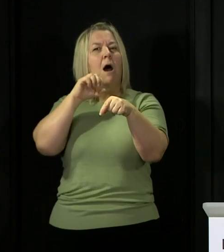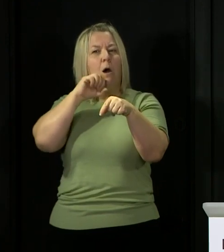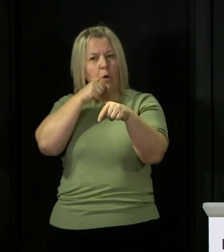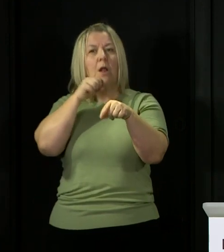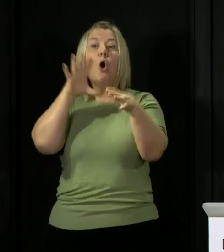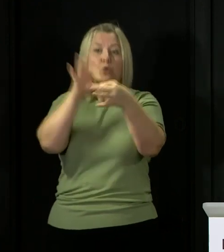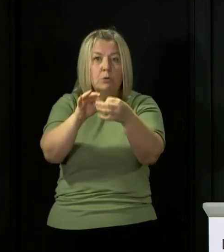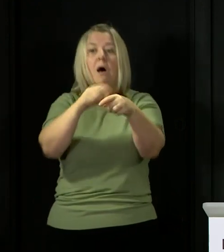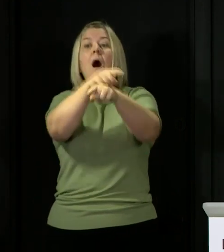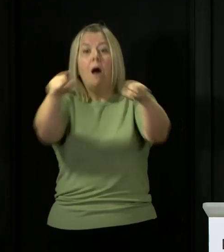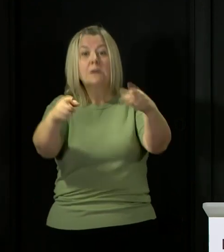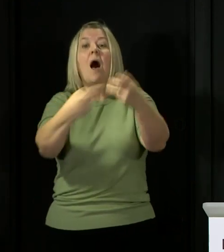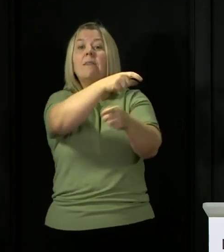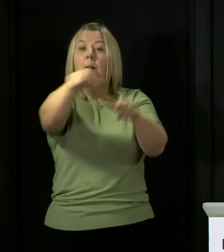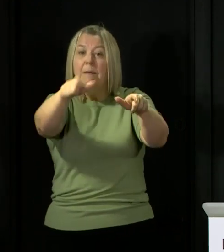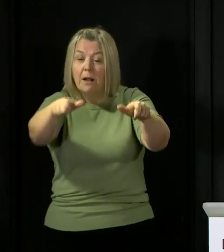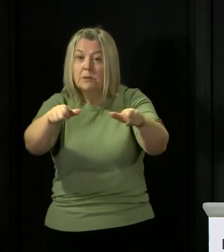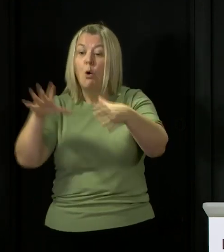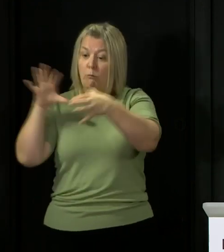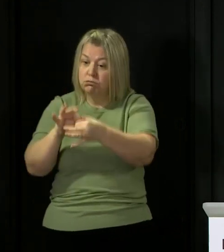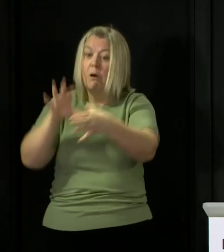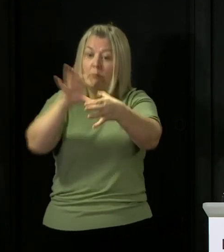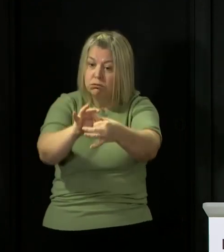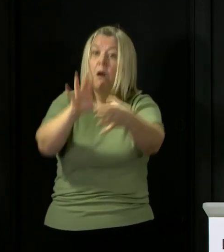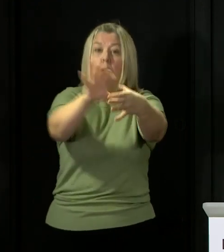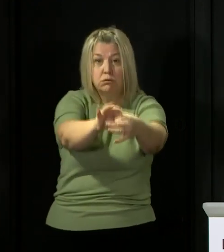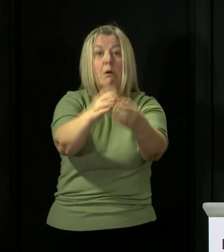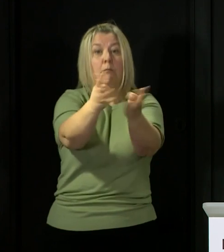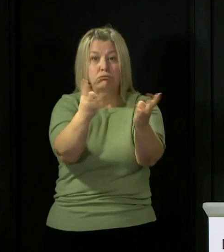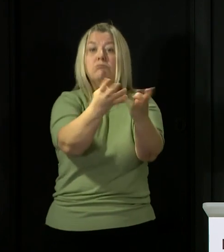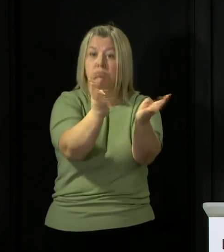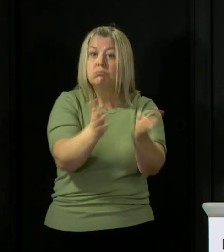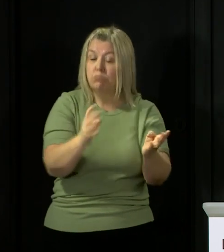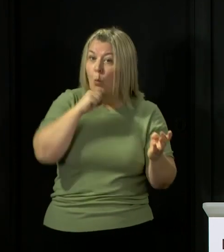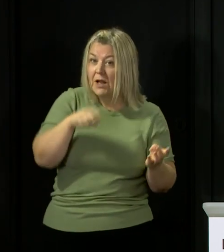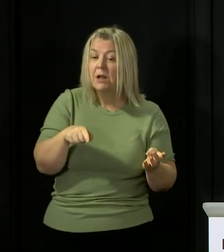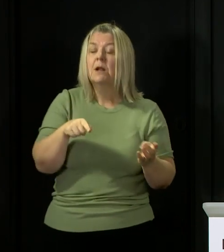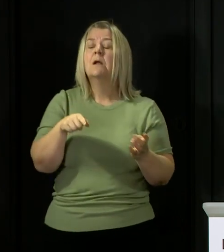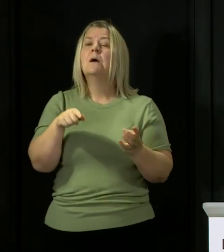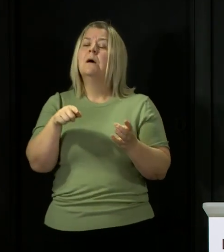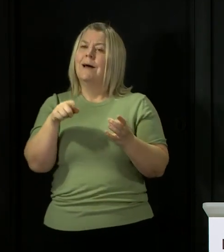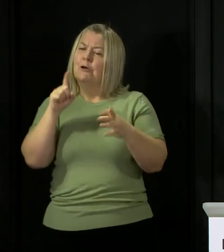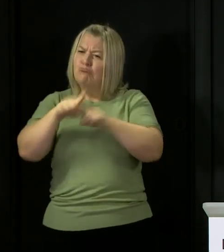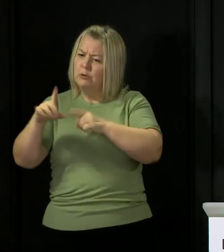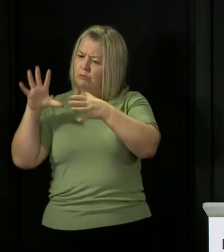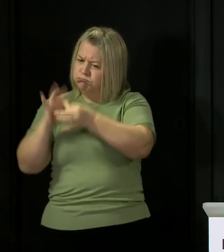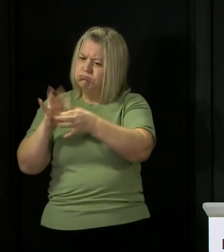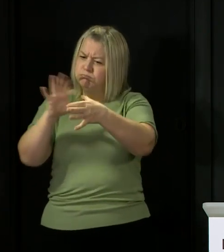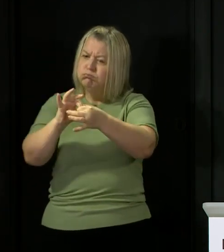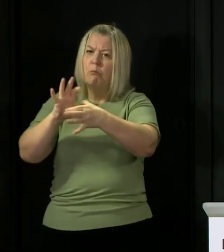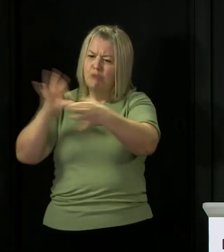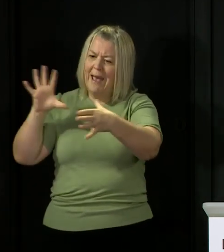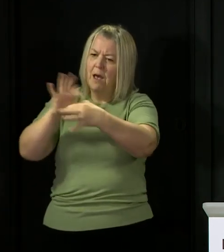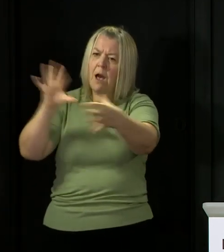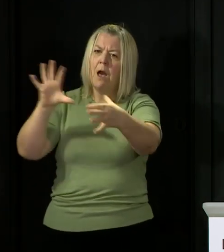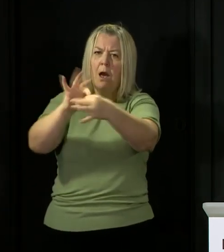develop symptoms they get tested and the process starts again with their contacts. It is all about breaking the chain of transmission of